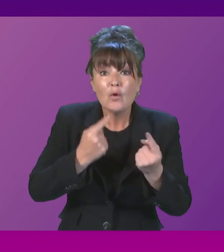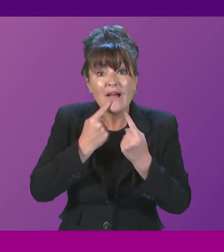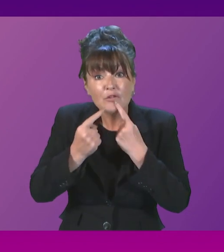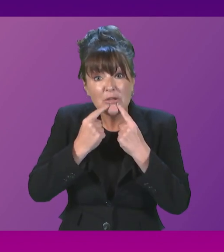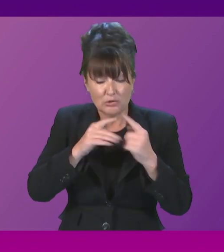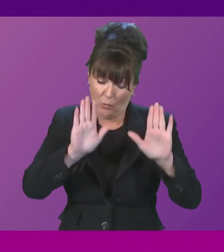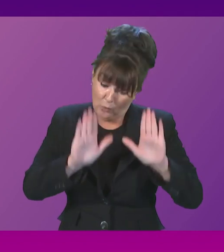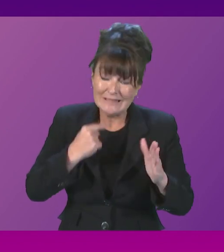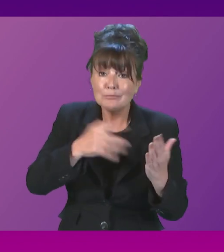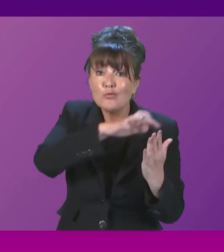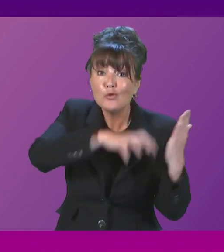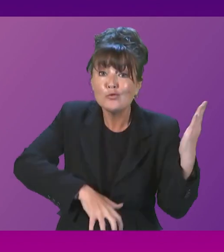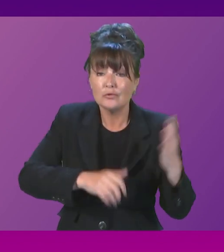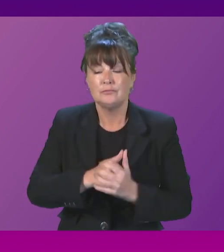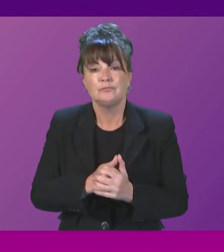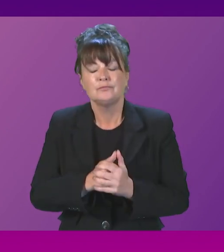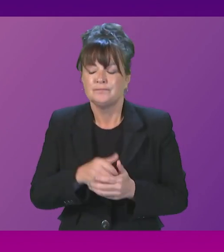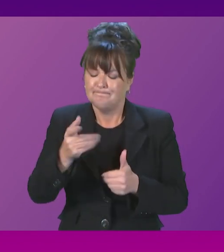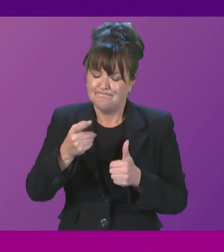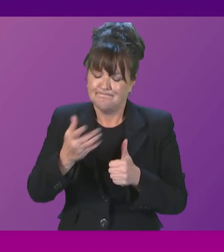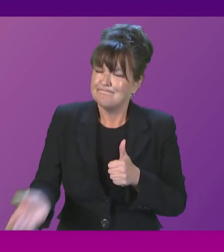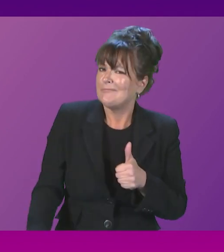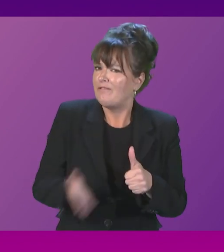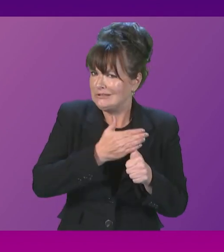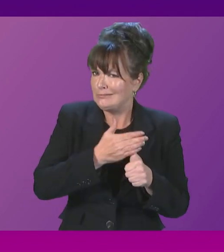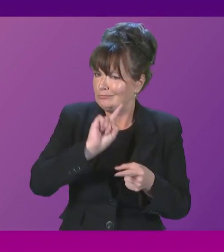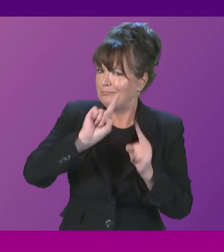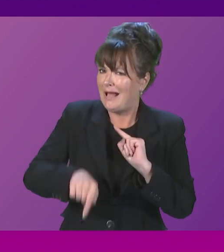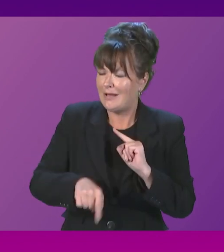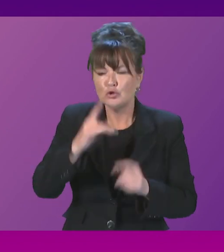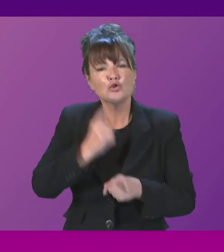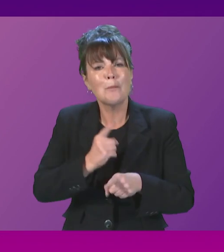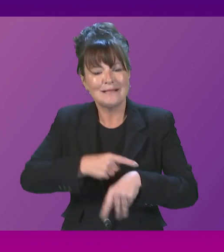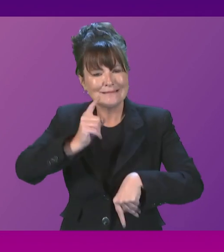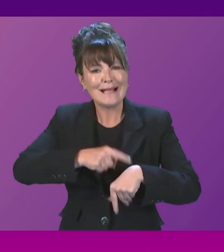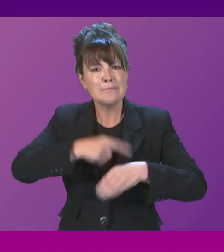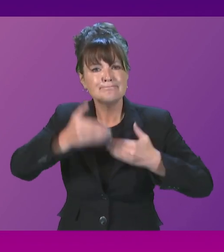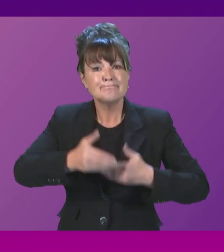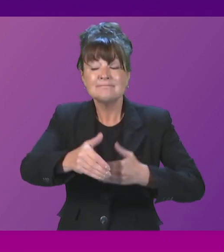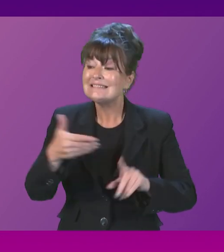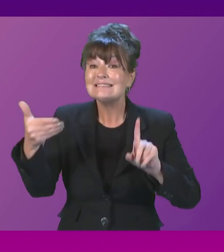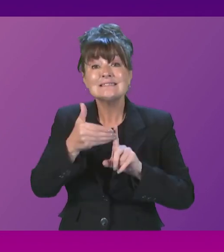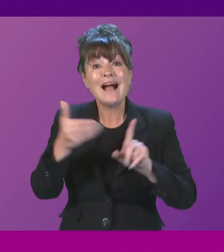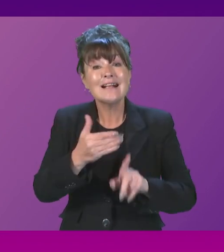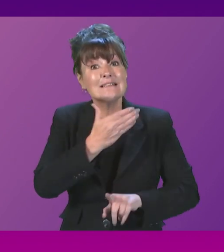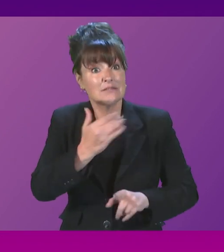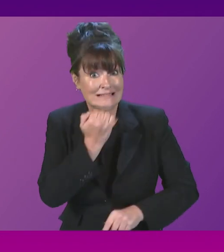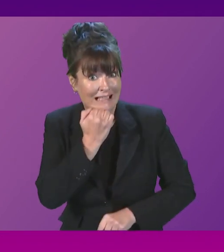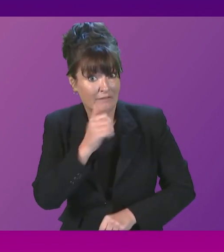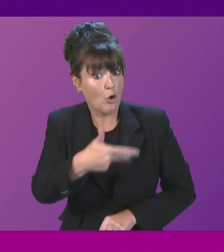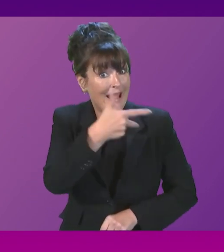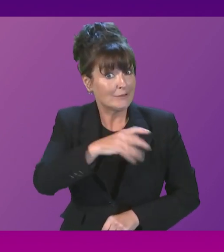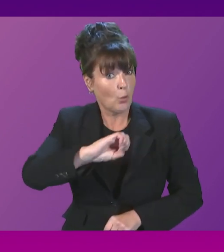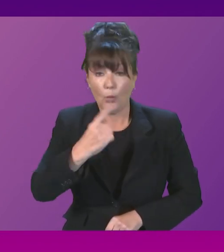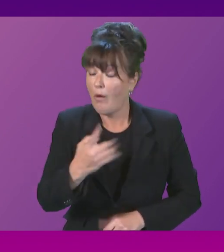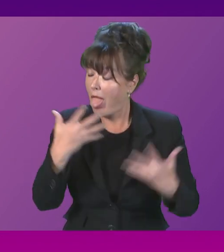he is requesting. Firstly, in terms of the delivery schedule, the target date for 8.01